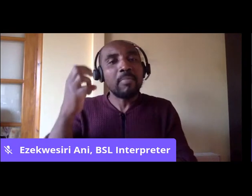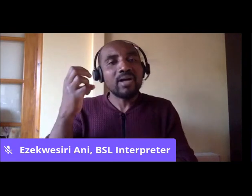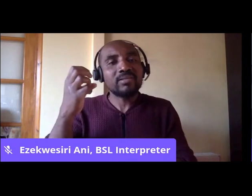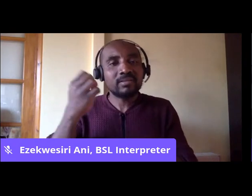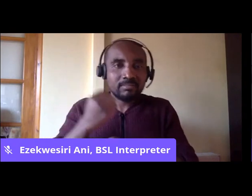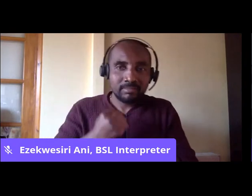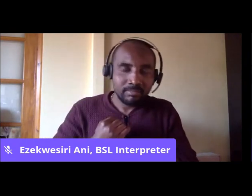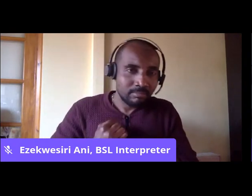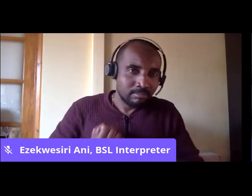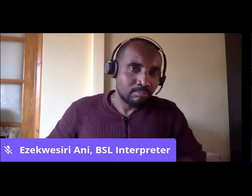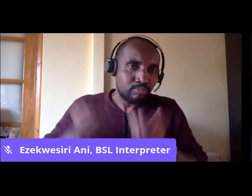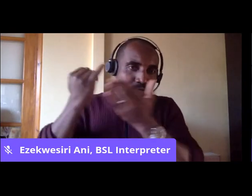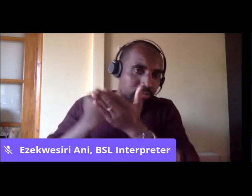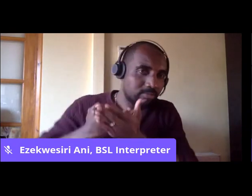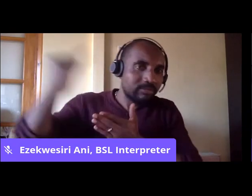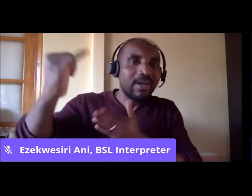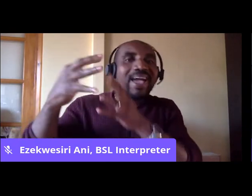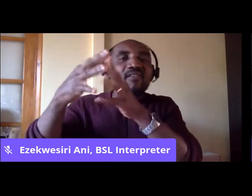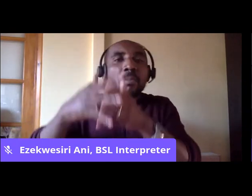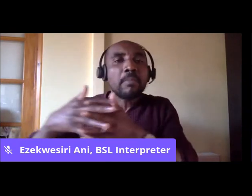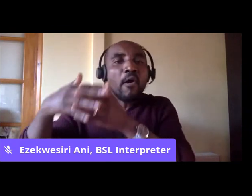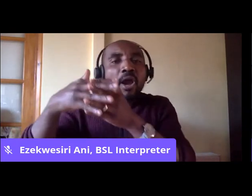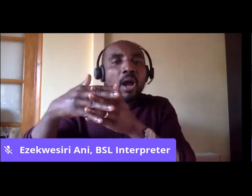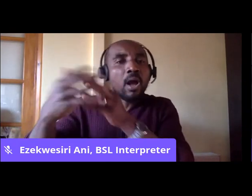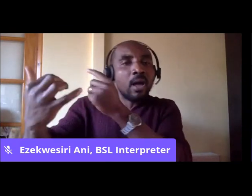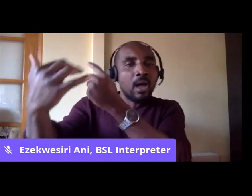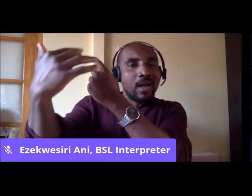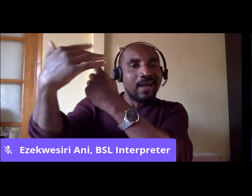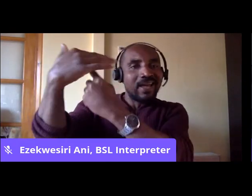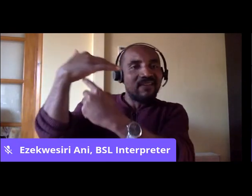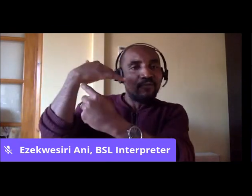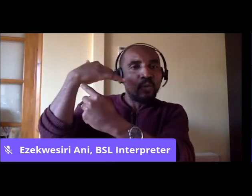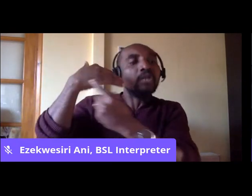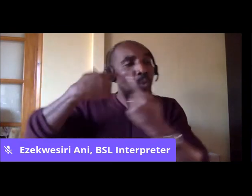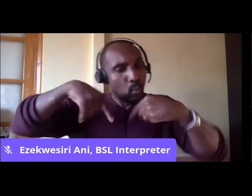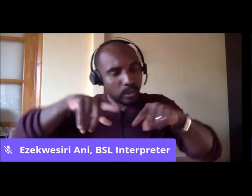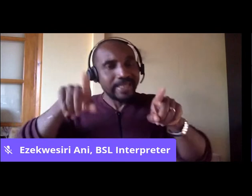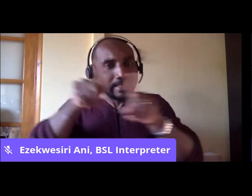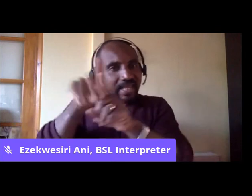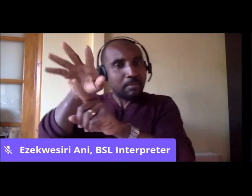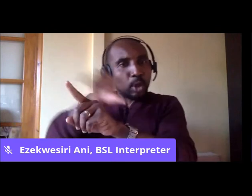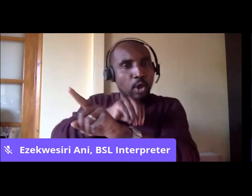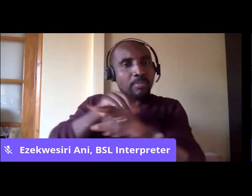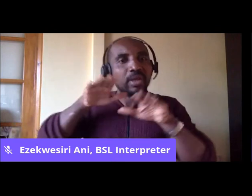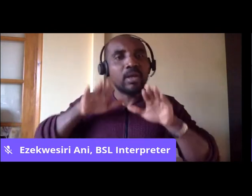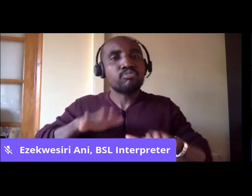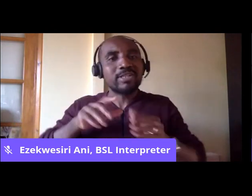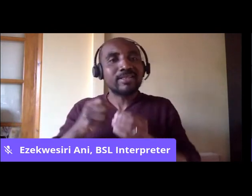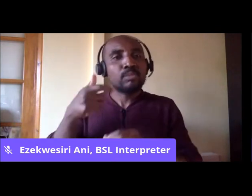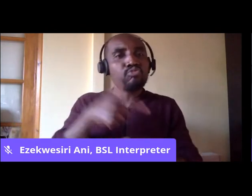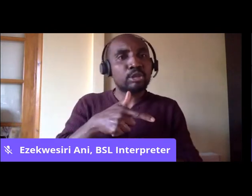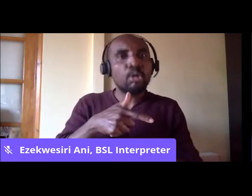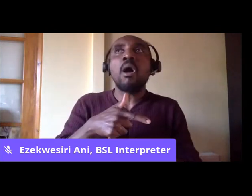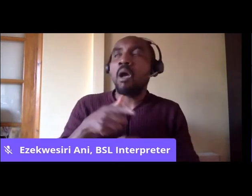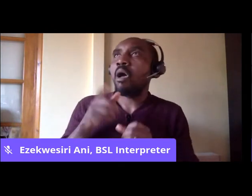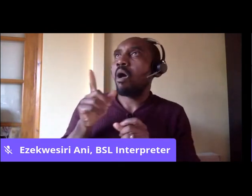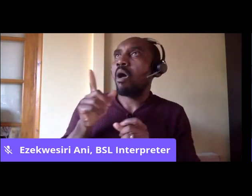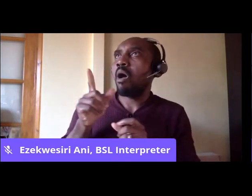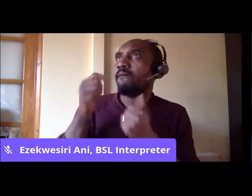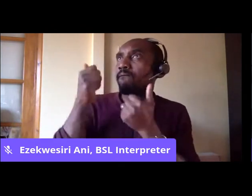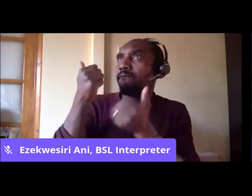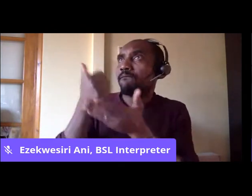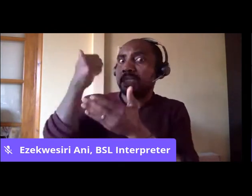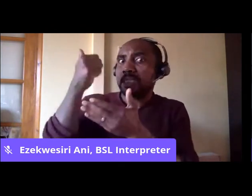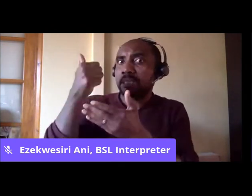Paul Stevenson's inspiration, that they would stage a bus boycott against